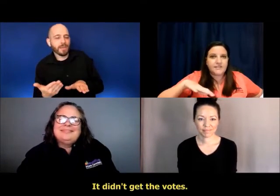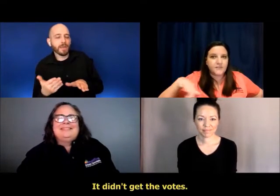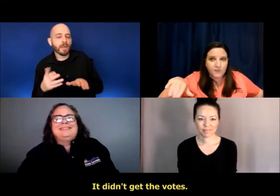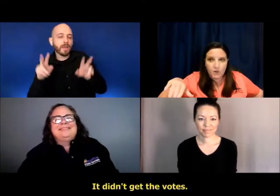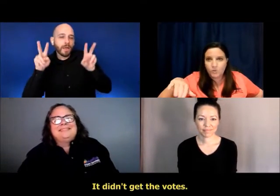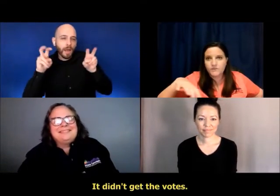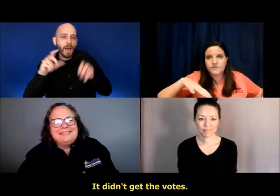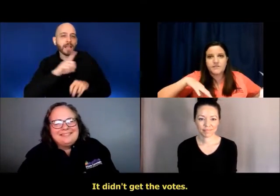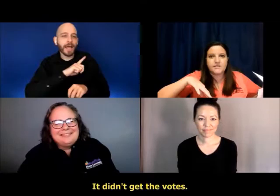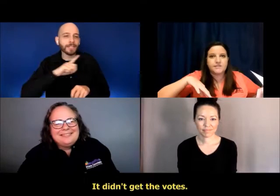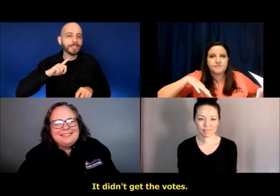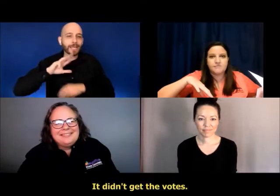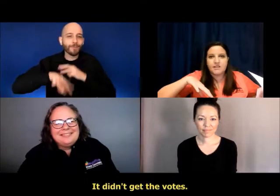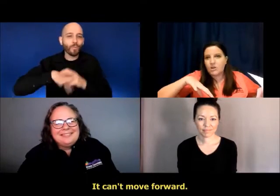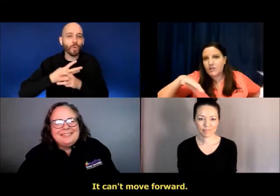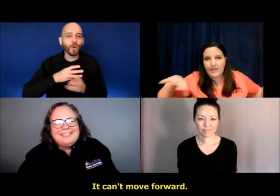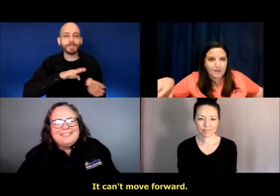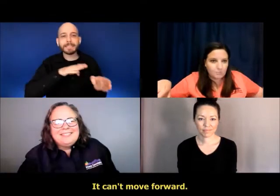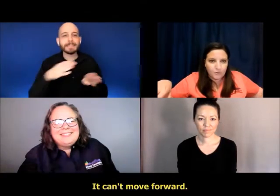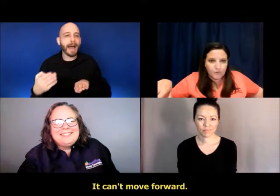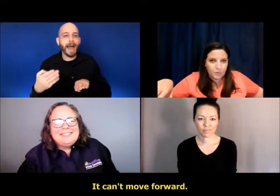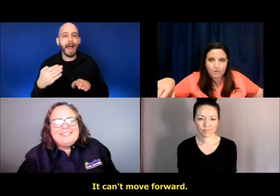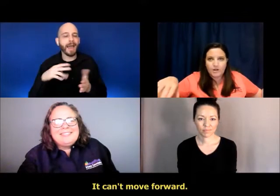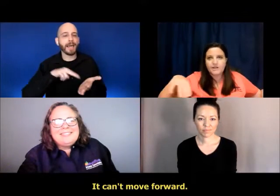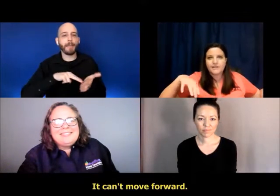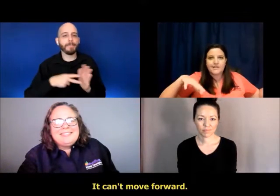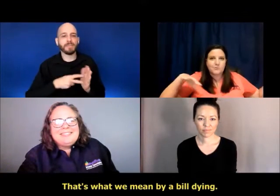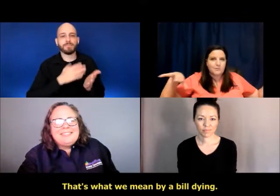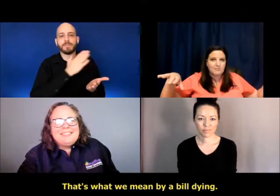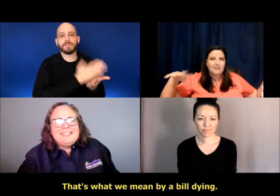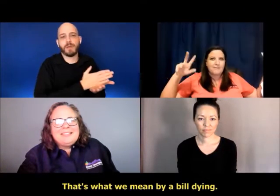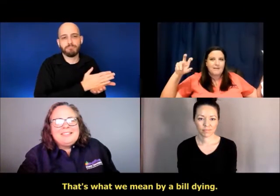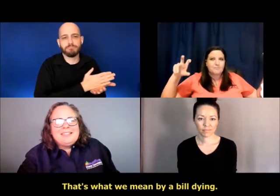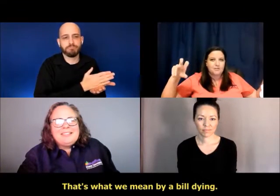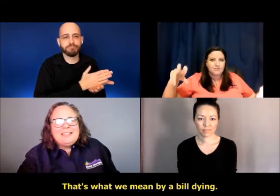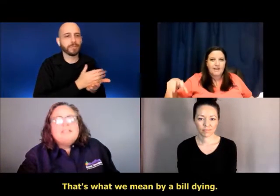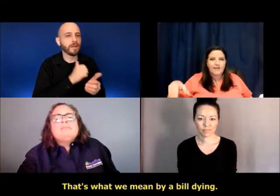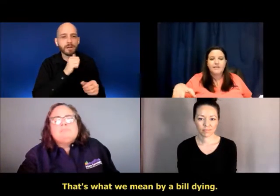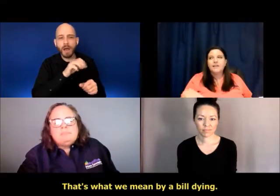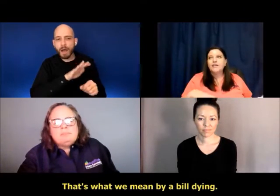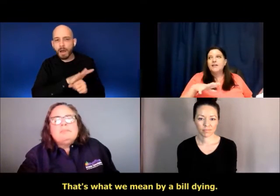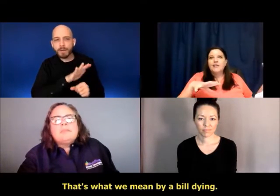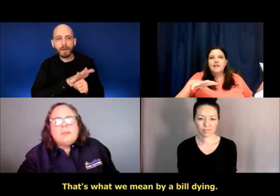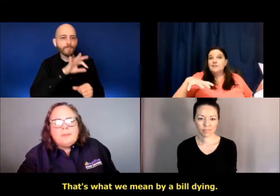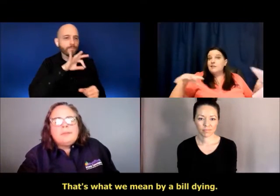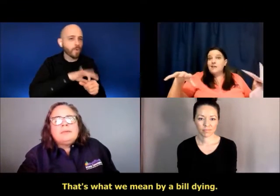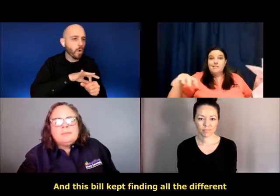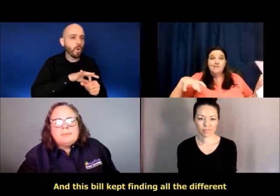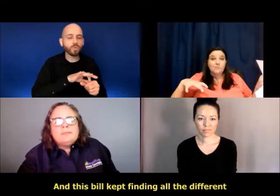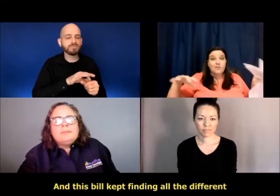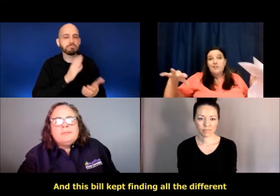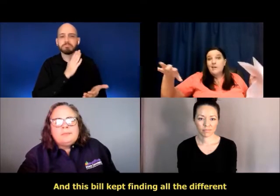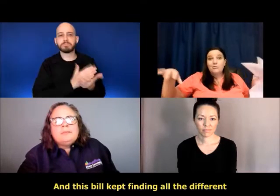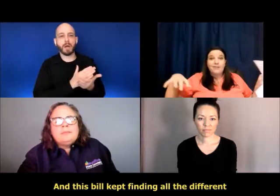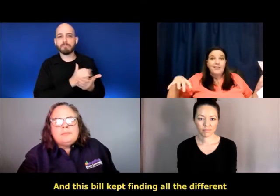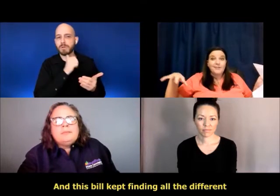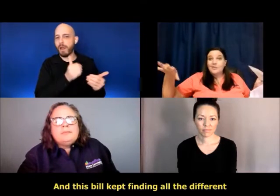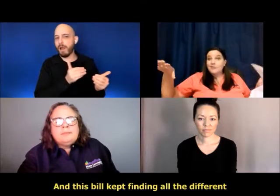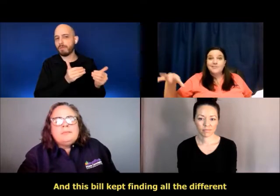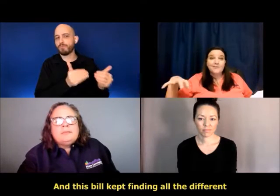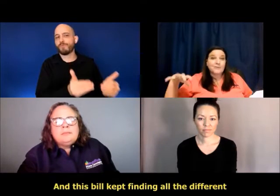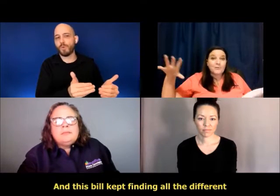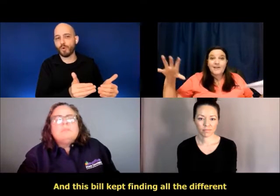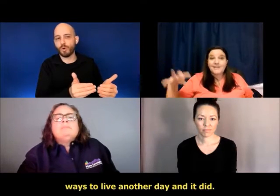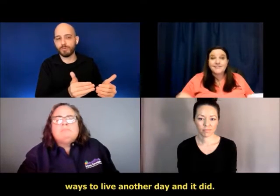It didn't get the votes. It, it can't move forward. That's what we mean by a bill dying. And this bill kept